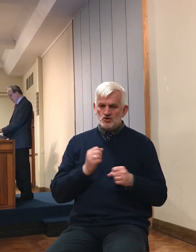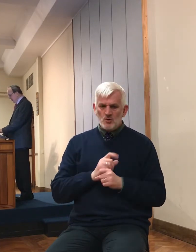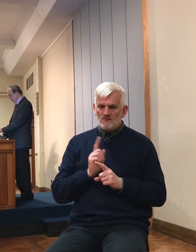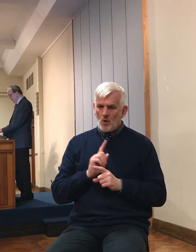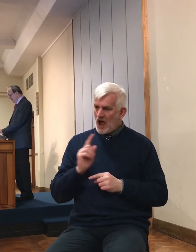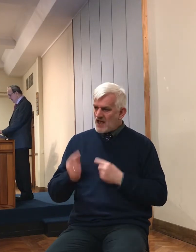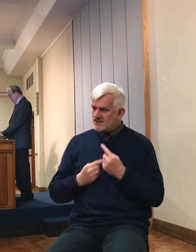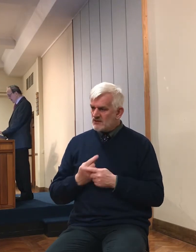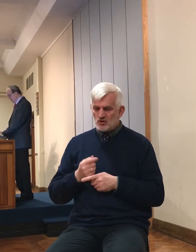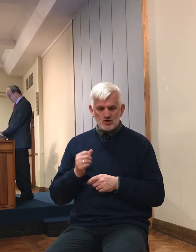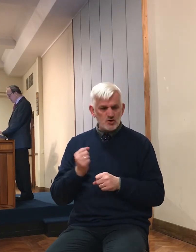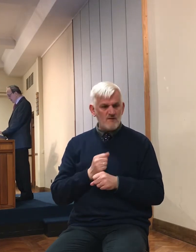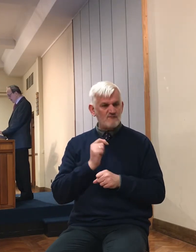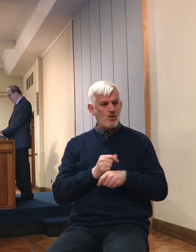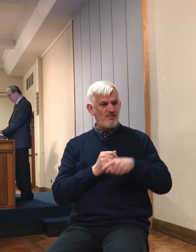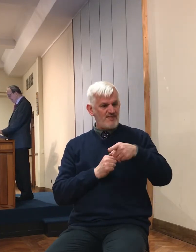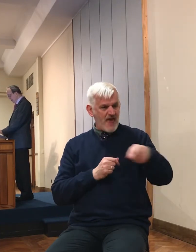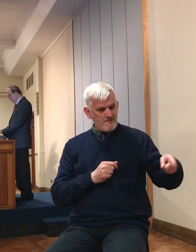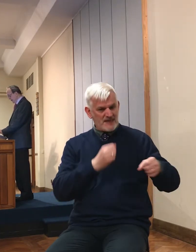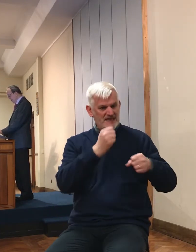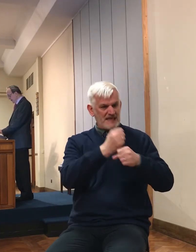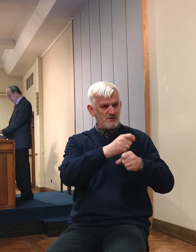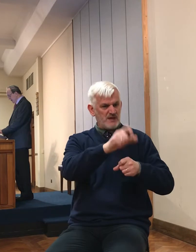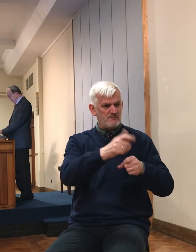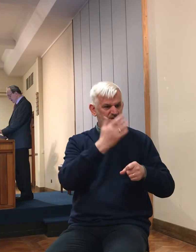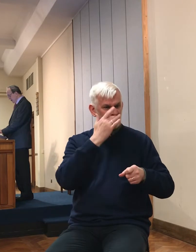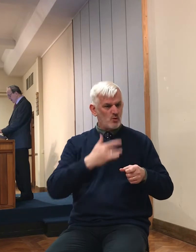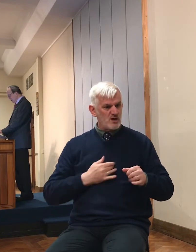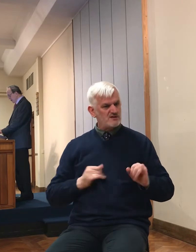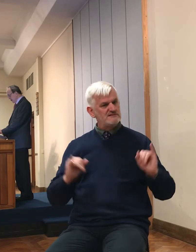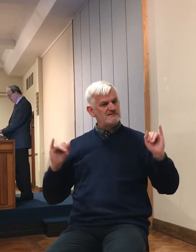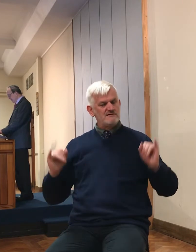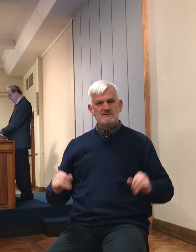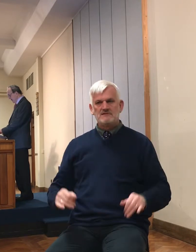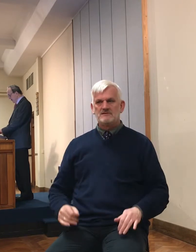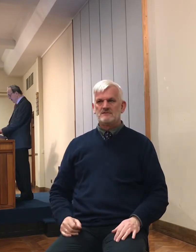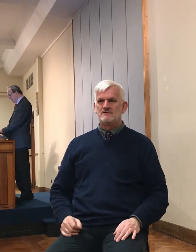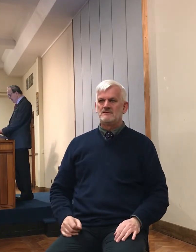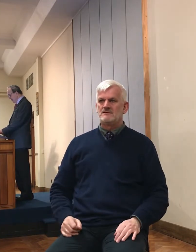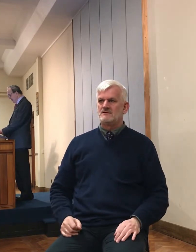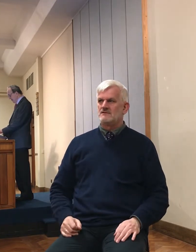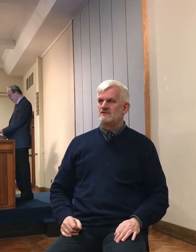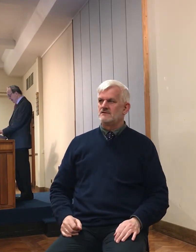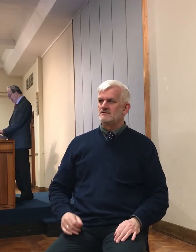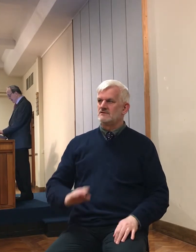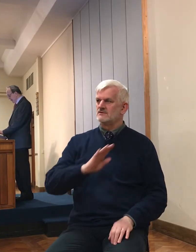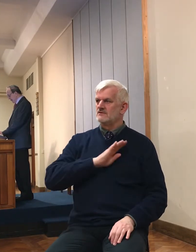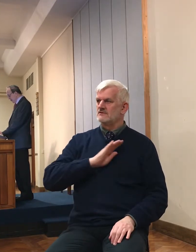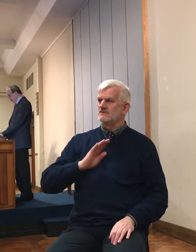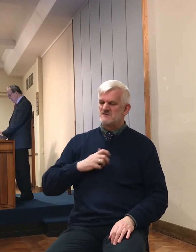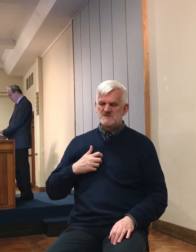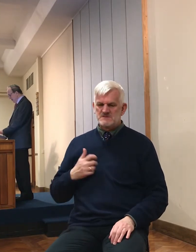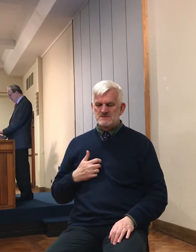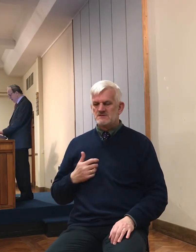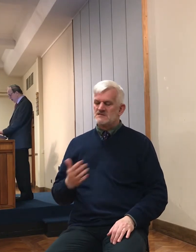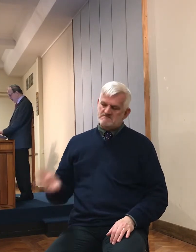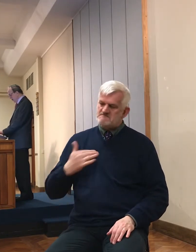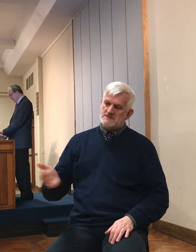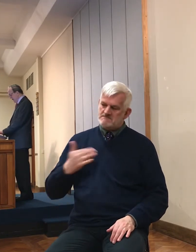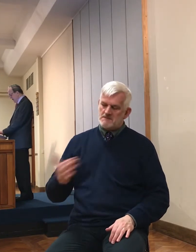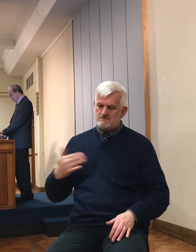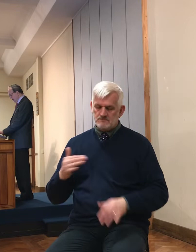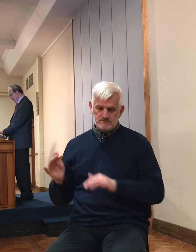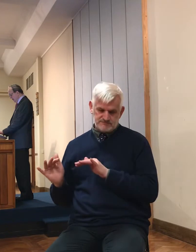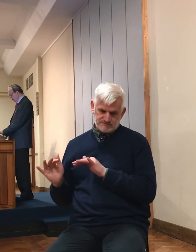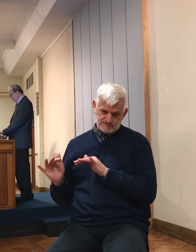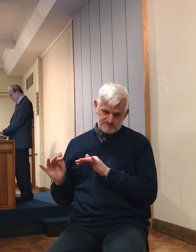for the Gibeonites. So Joshua ascended from Gilgal he and all the people of